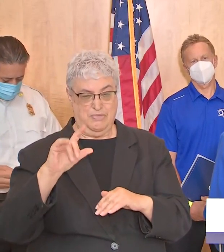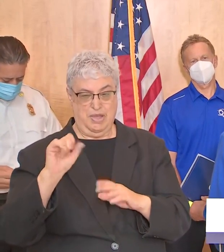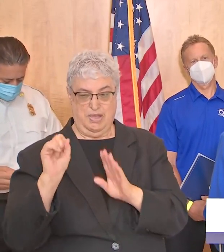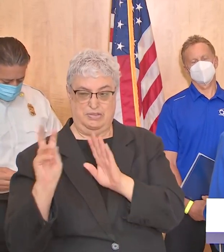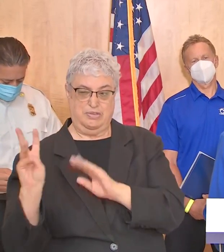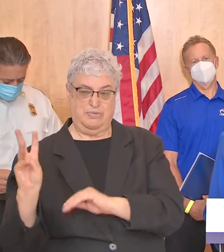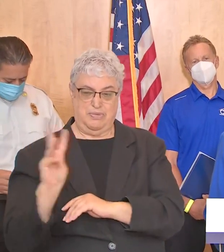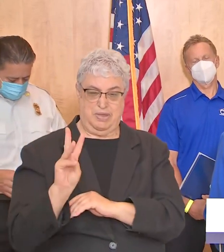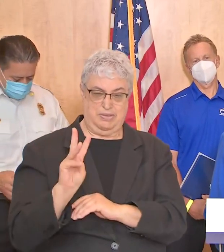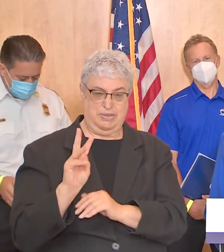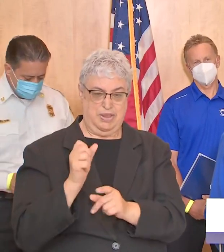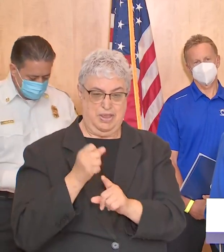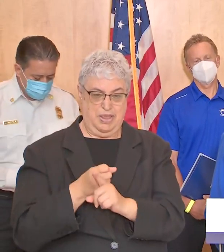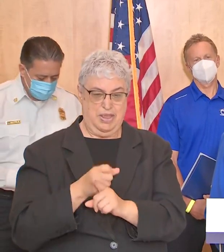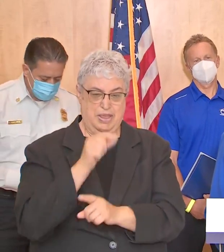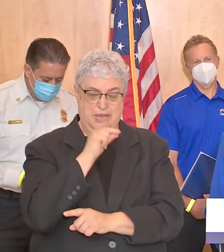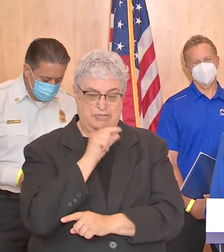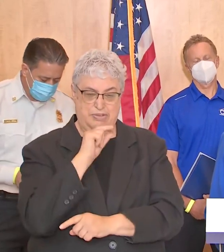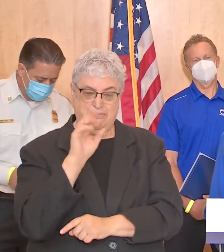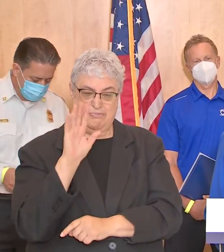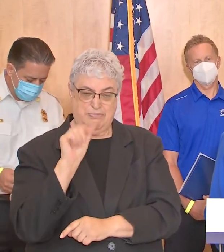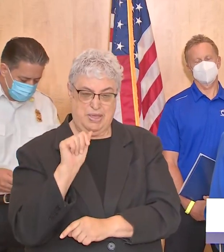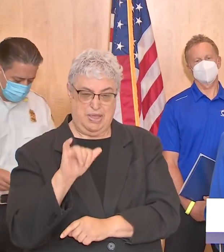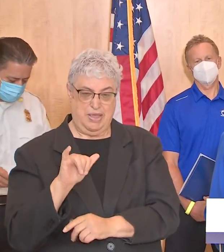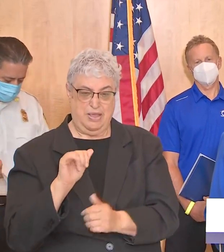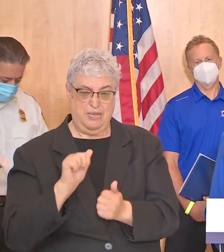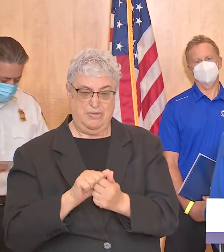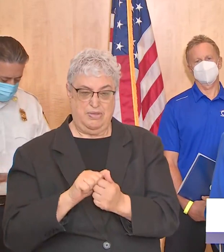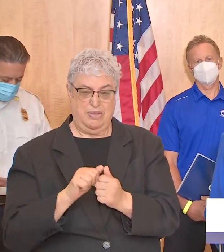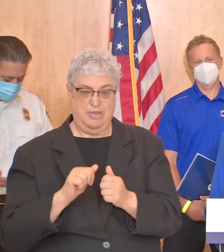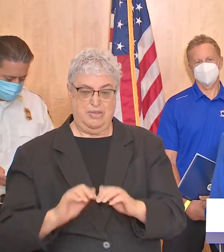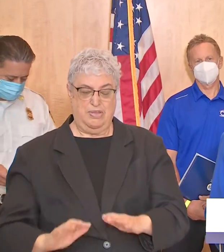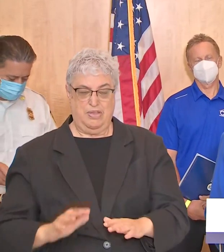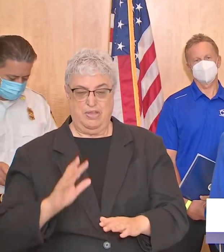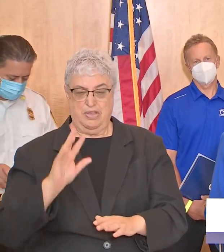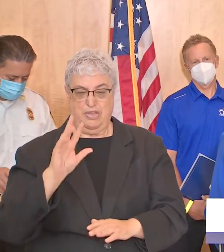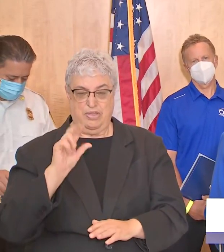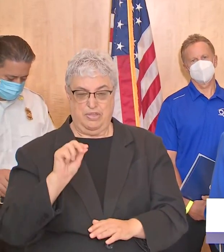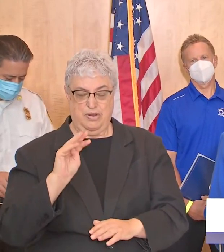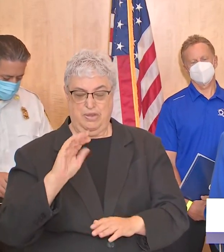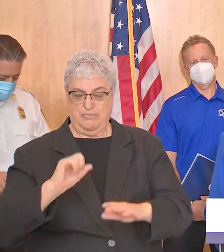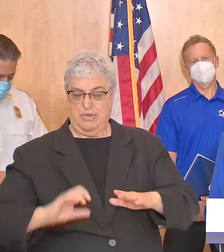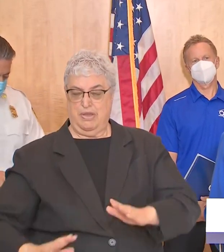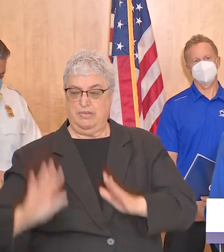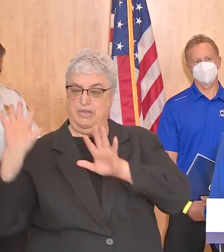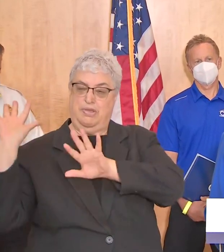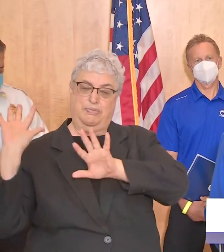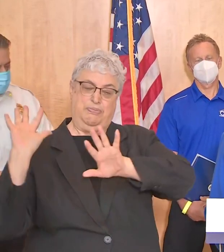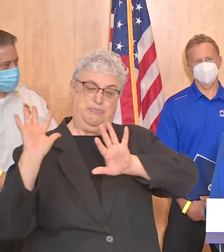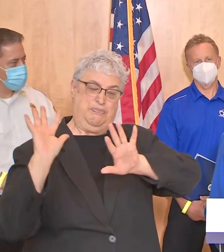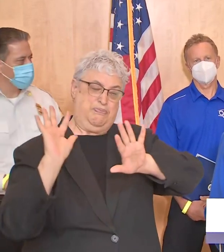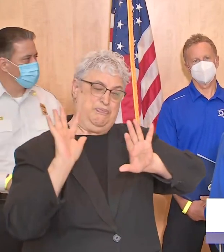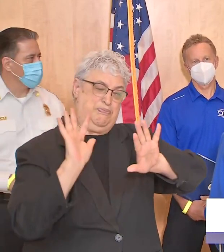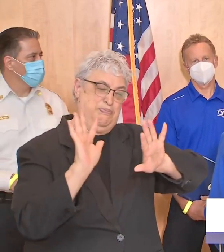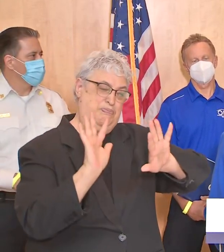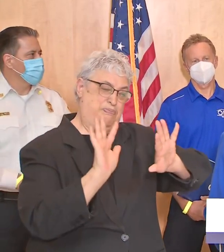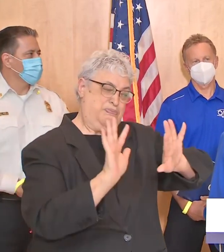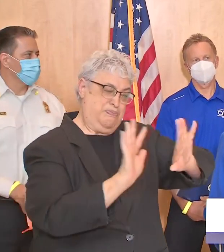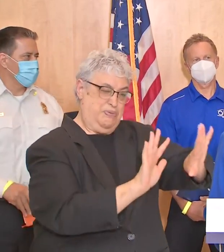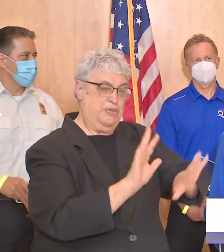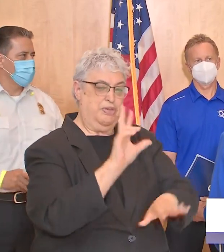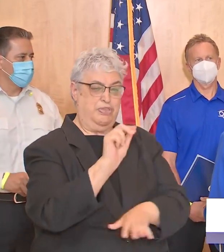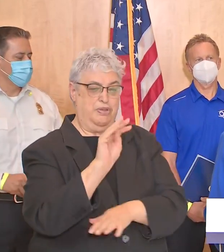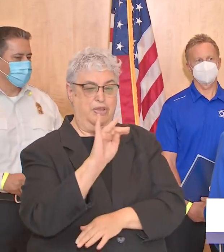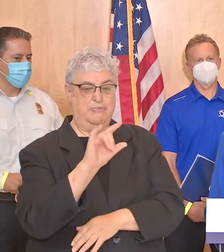hitting the galveston bay with a storm surge that could be 30 miles in it would be catastrophic